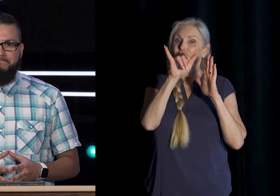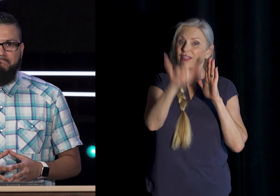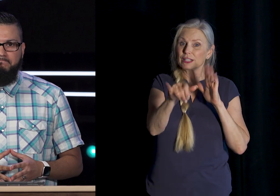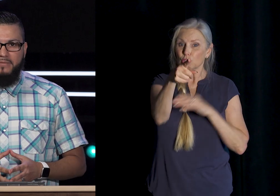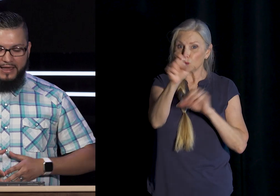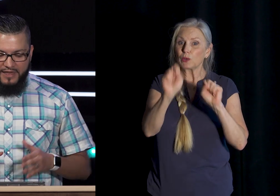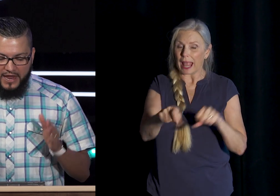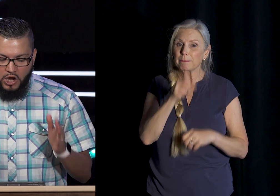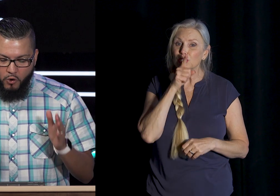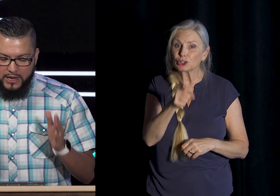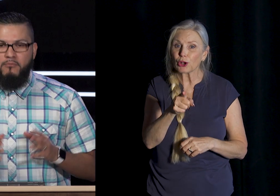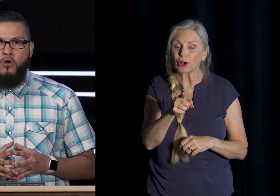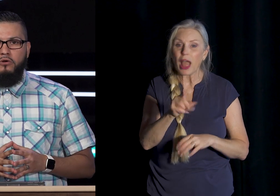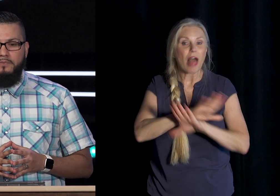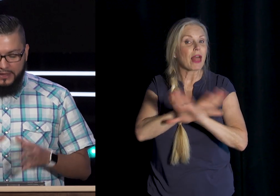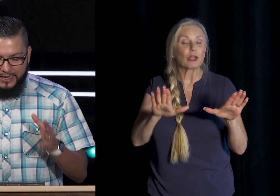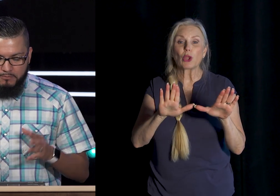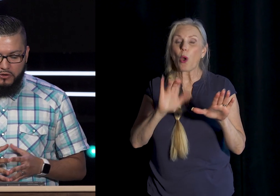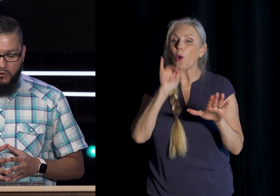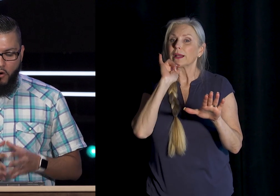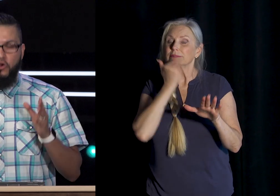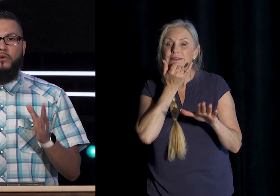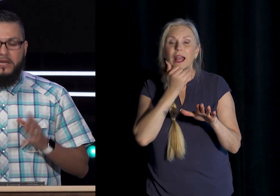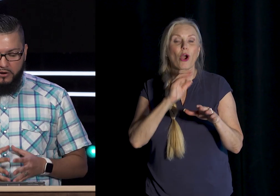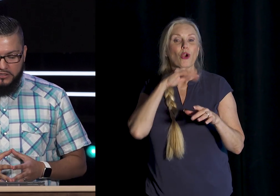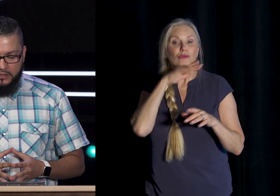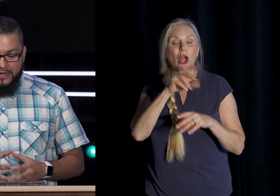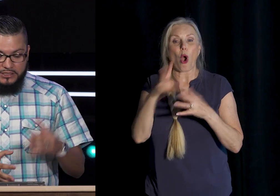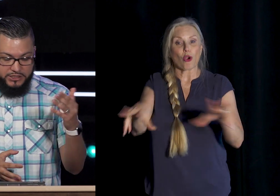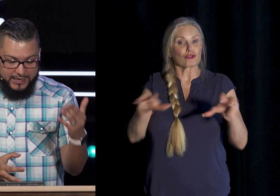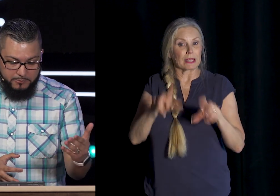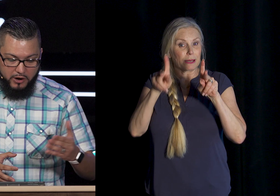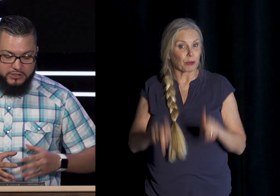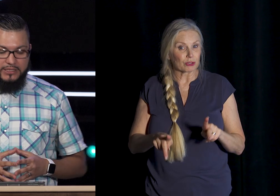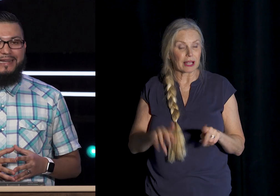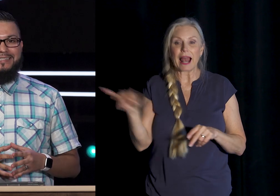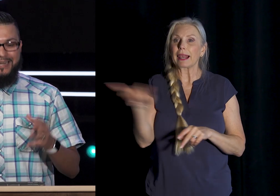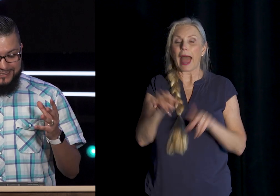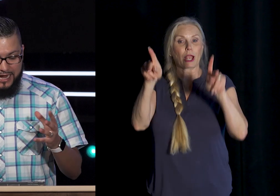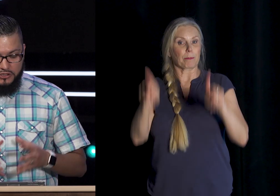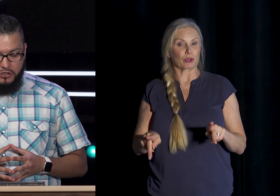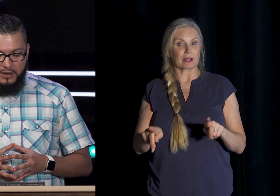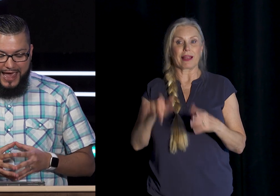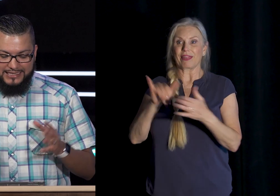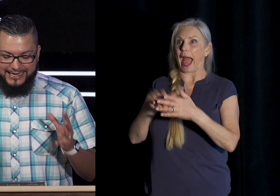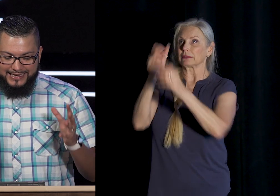That no immoral Impure Or greedy person Such as a person Is an idolater Has any